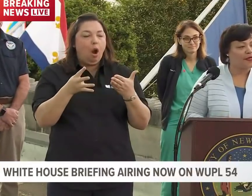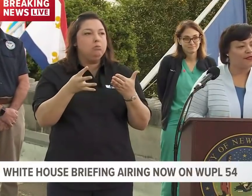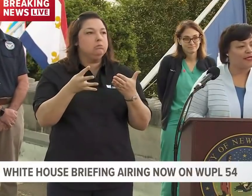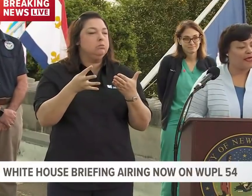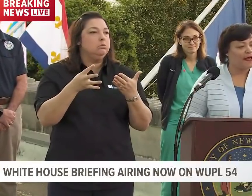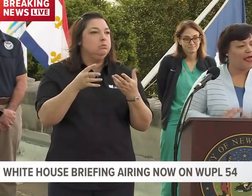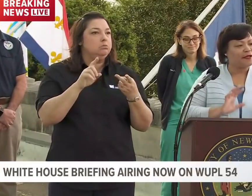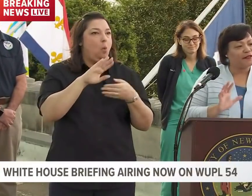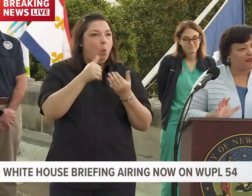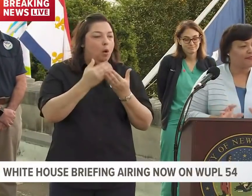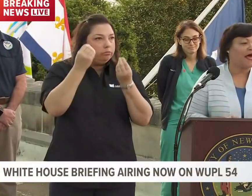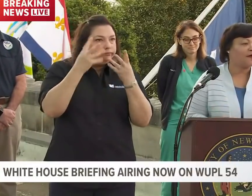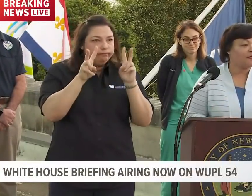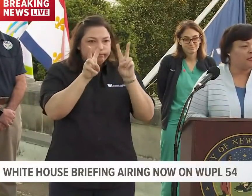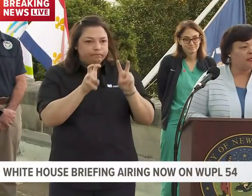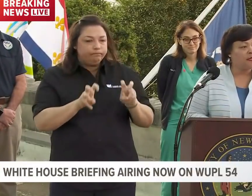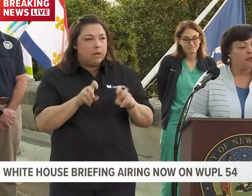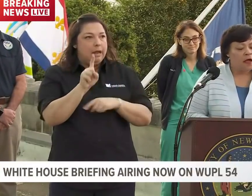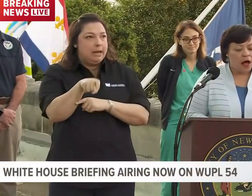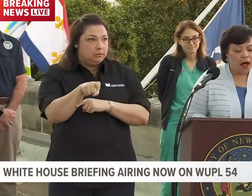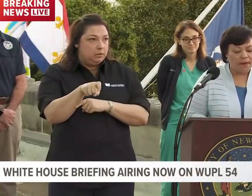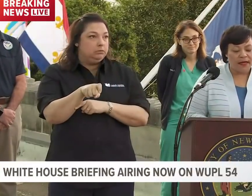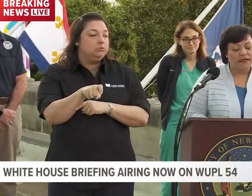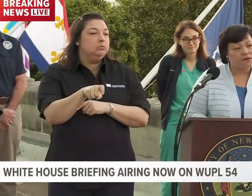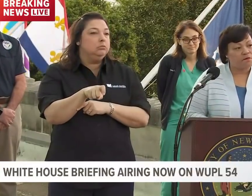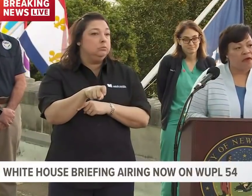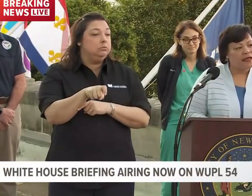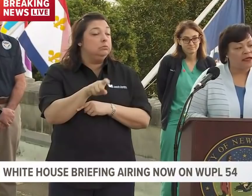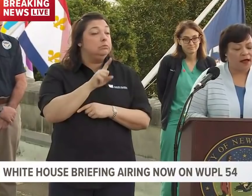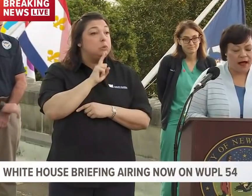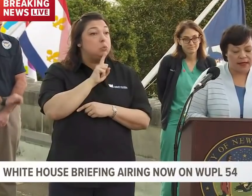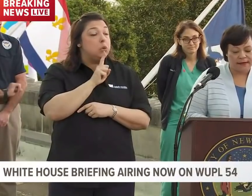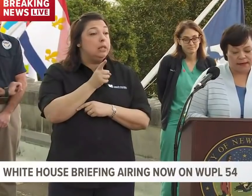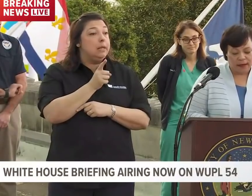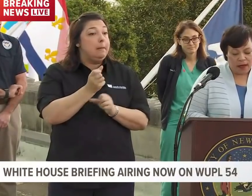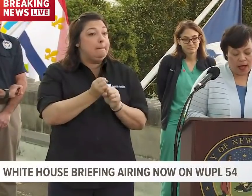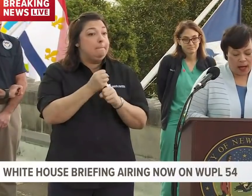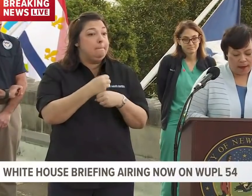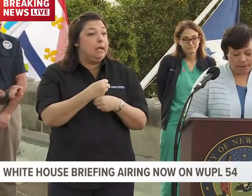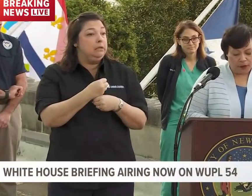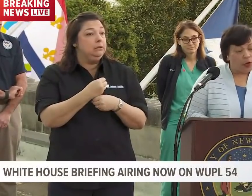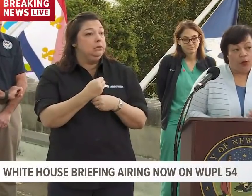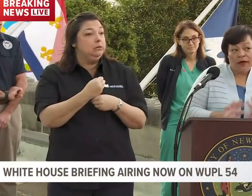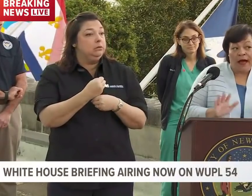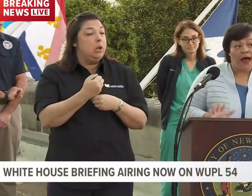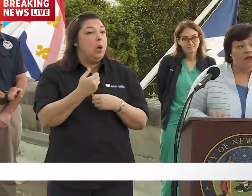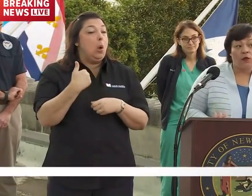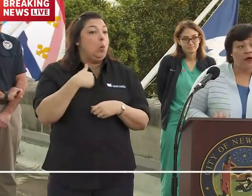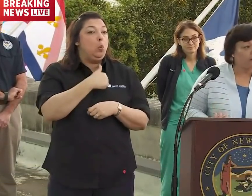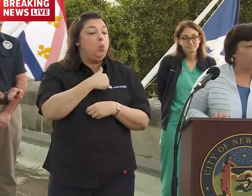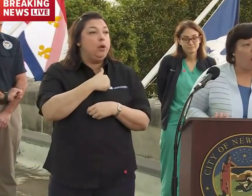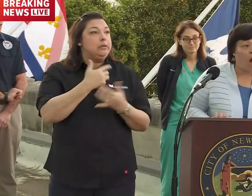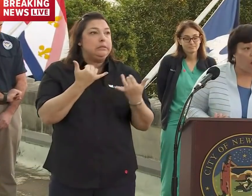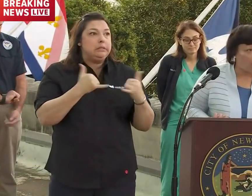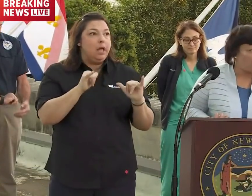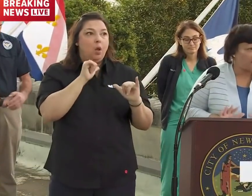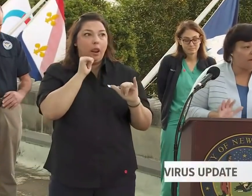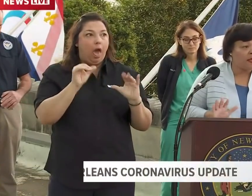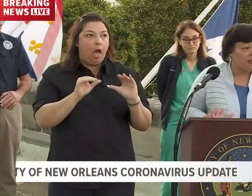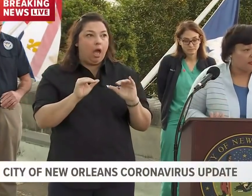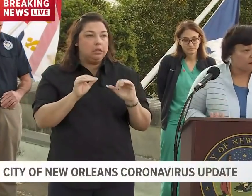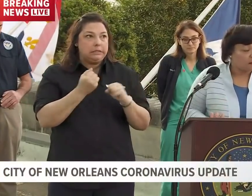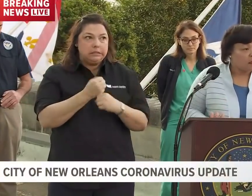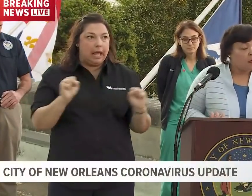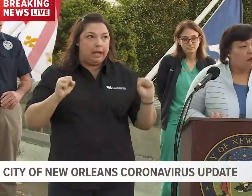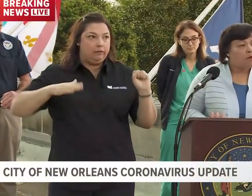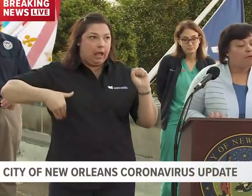the data analytics that are needed. And it's making us, you know, we're not out of the woods at all by any